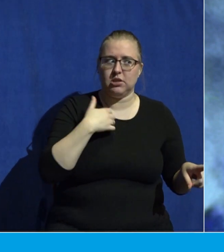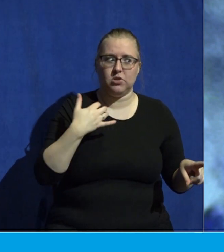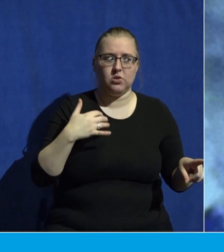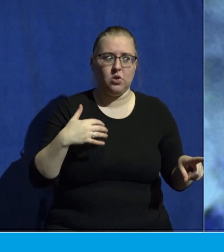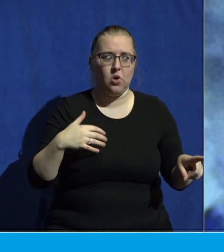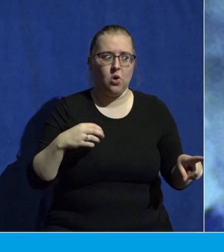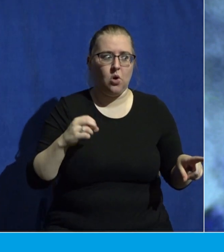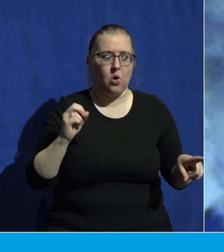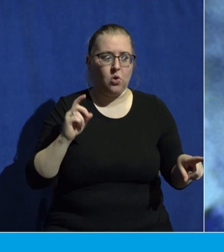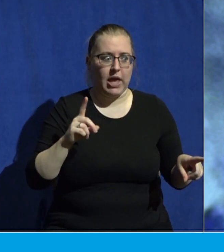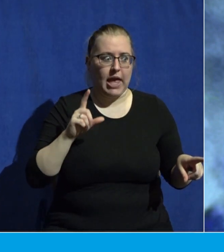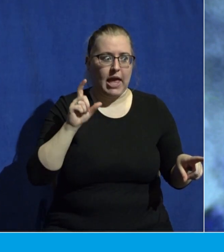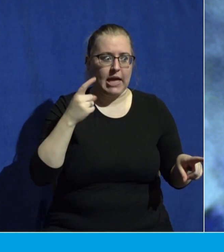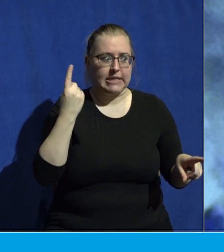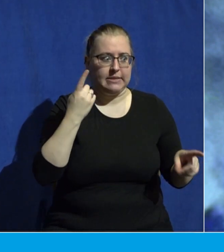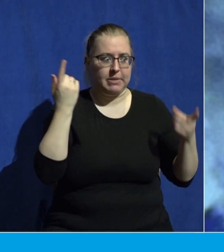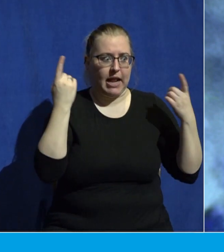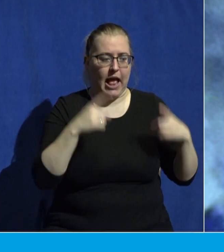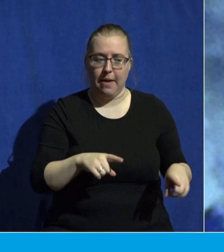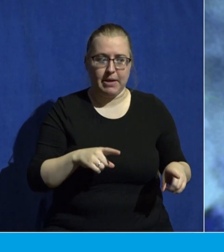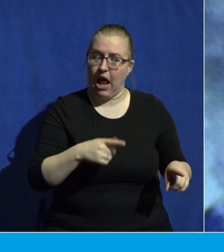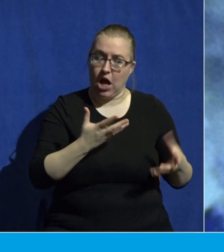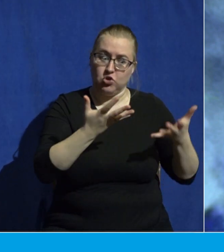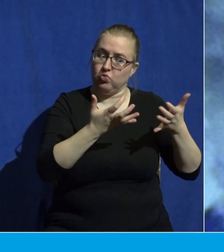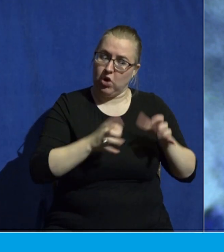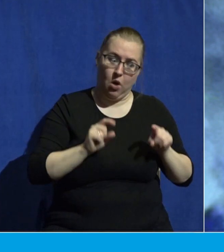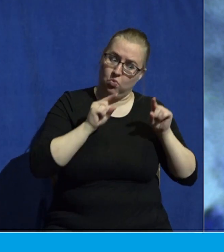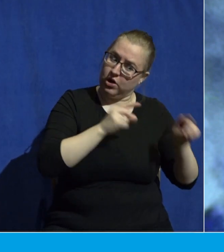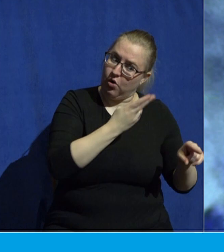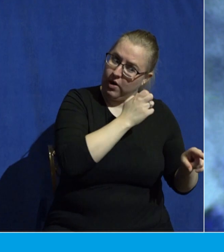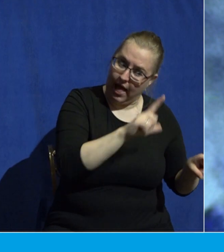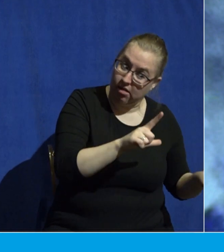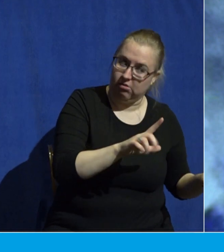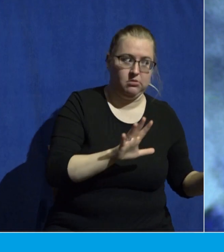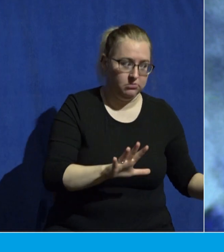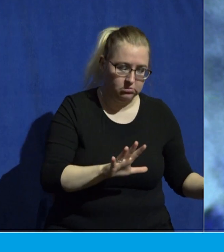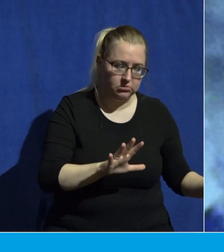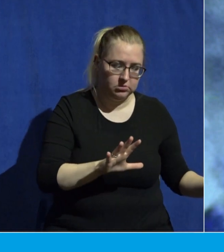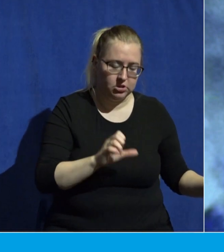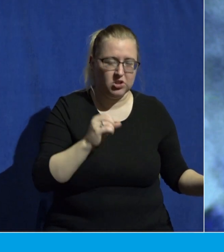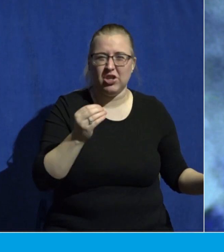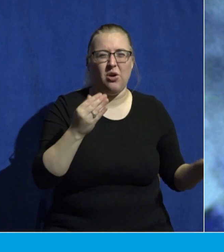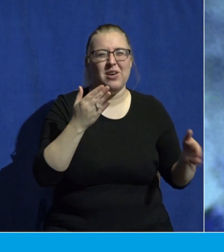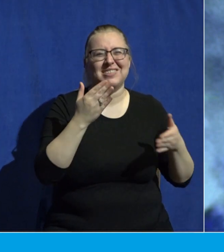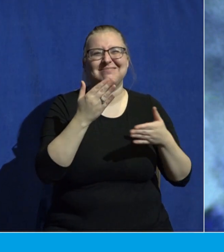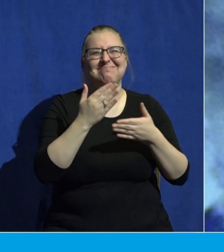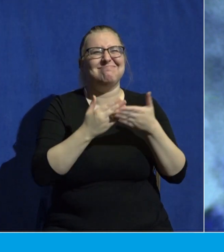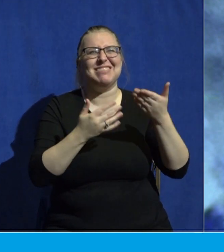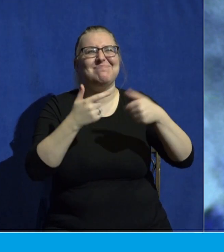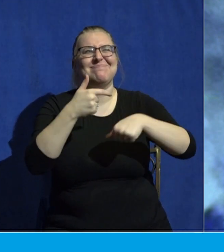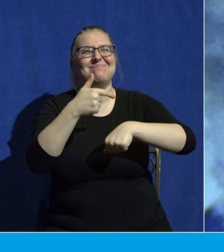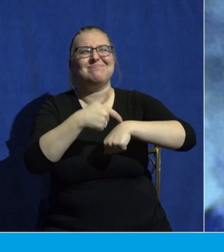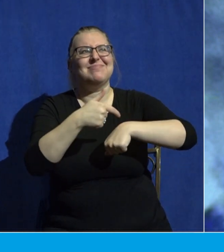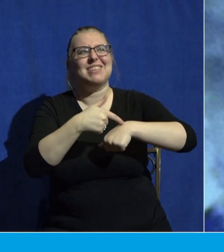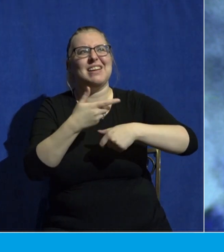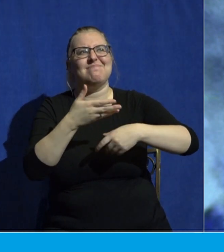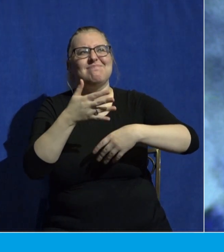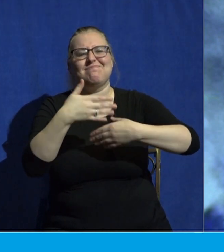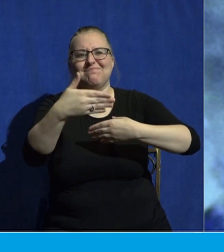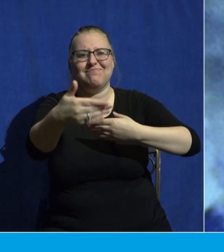something to happen here. I definitely don't want to go there. And so, at some point in time, after that, I made a decision